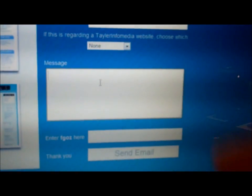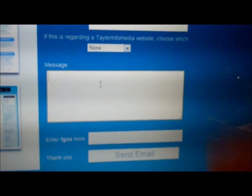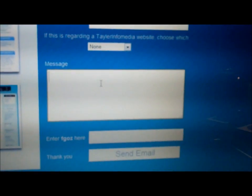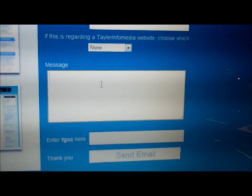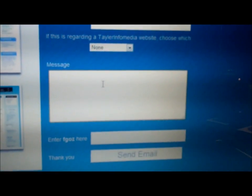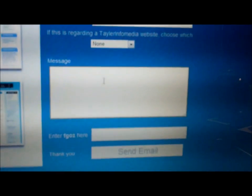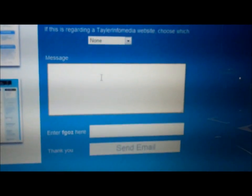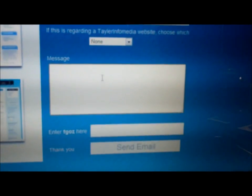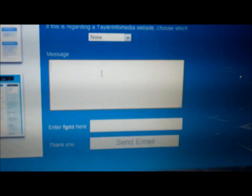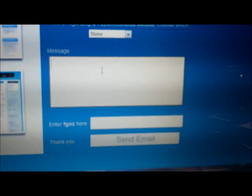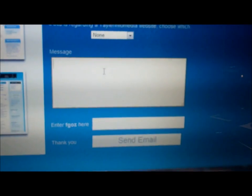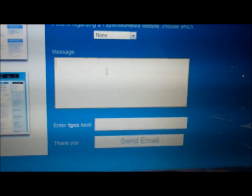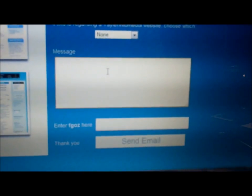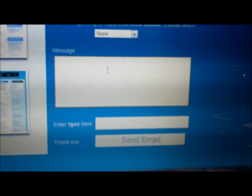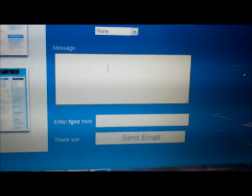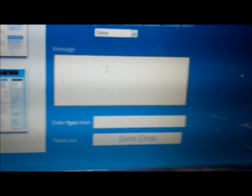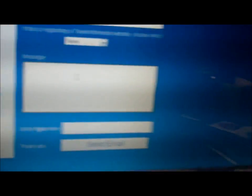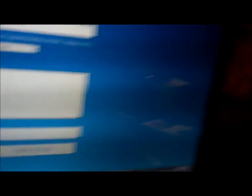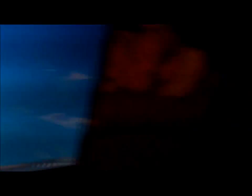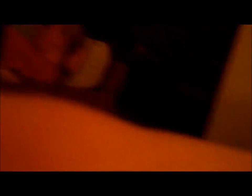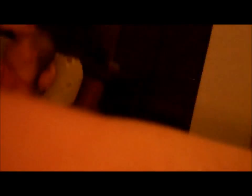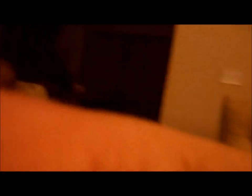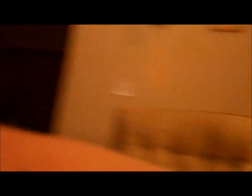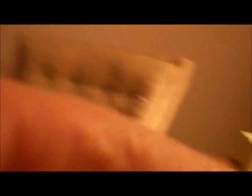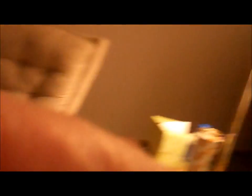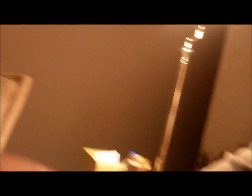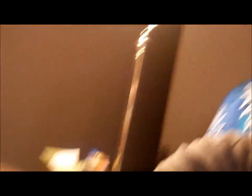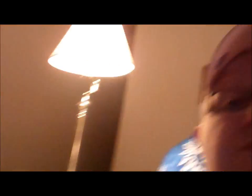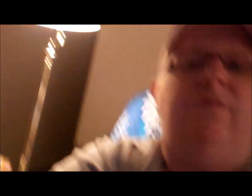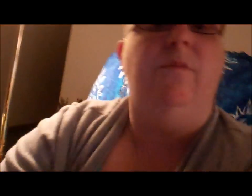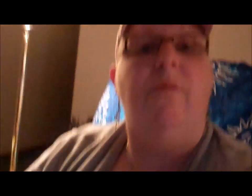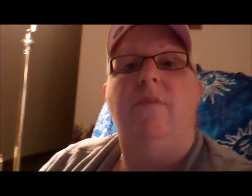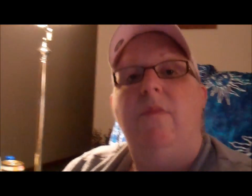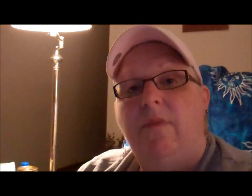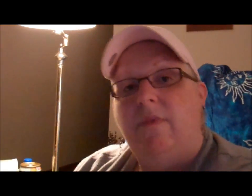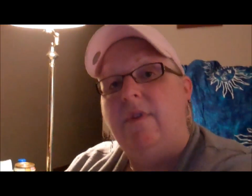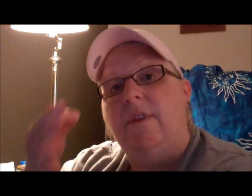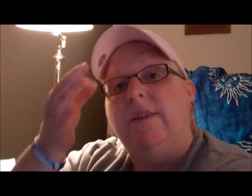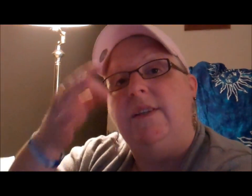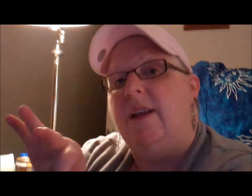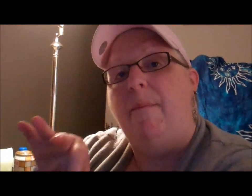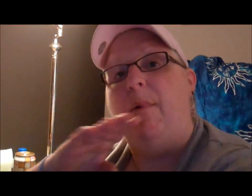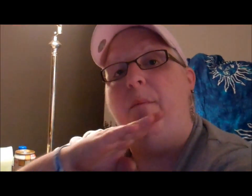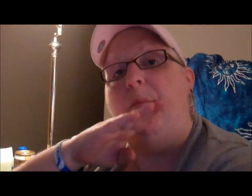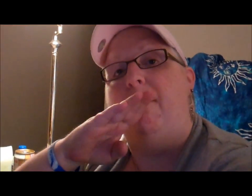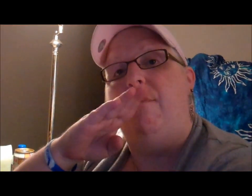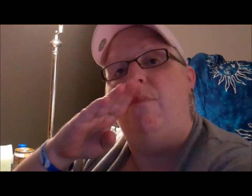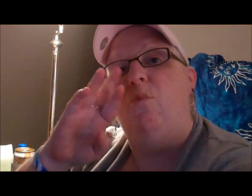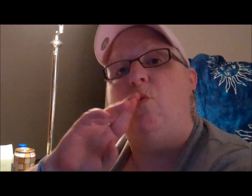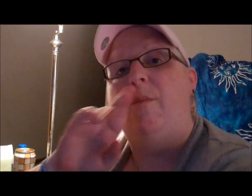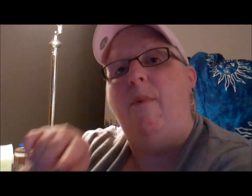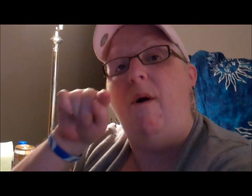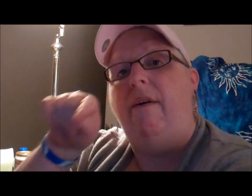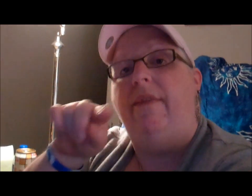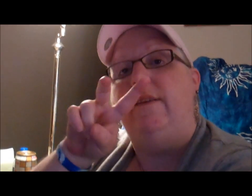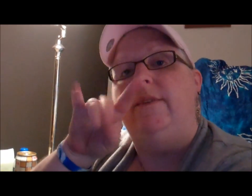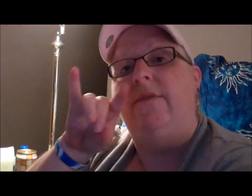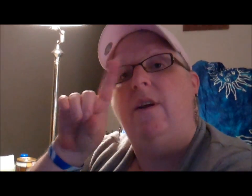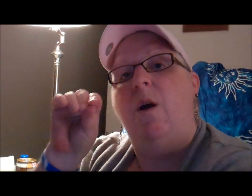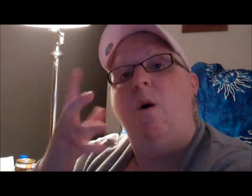I should've been strong for a week. Sean, you can't just leave. You have to go back in there and take the test. Screw the test! I don't